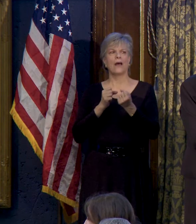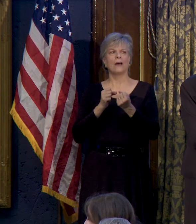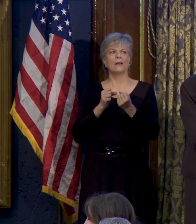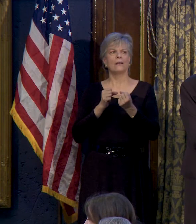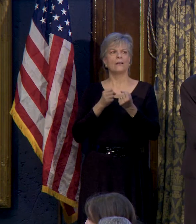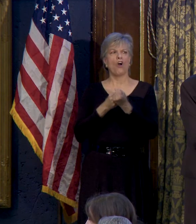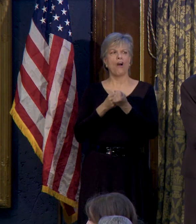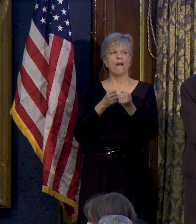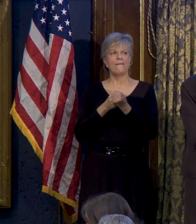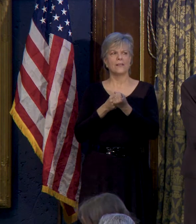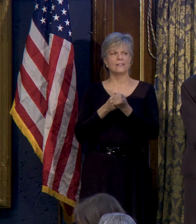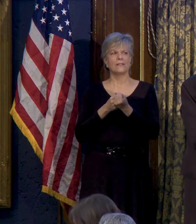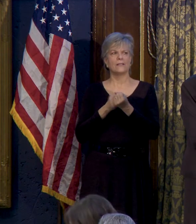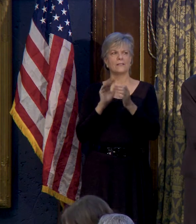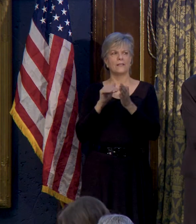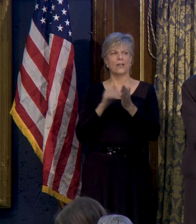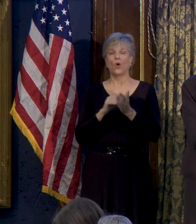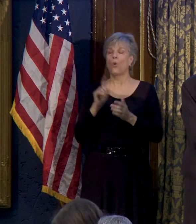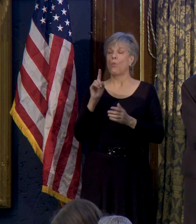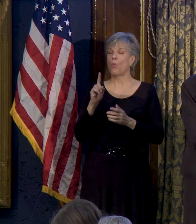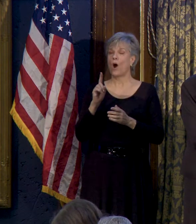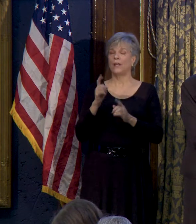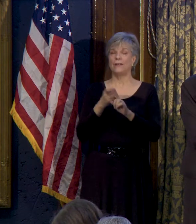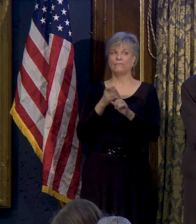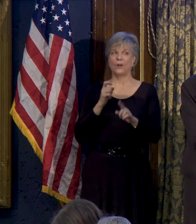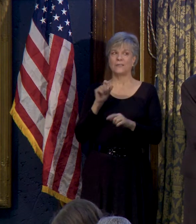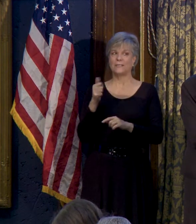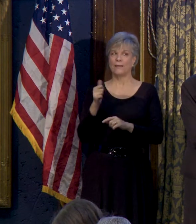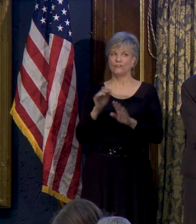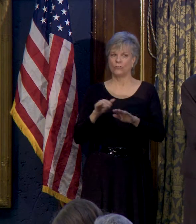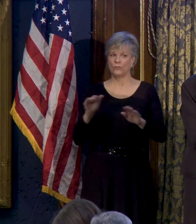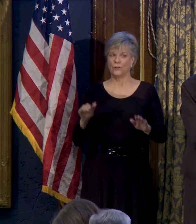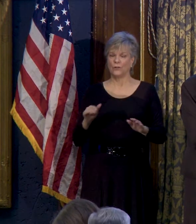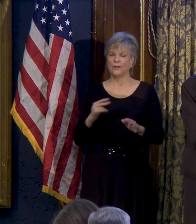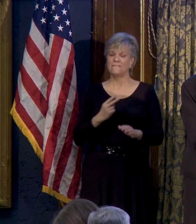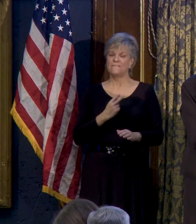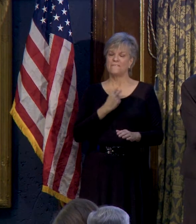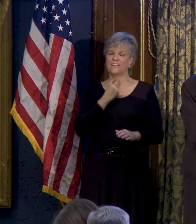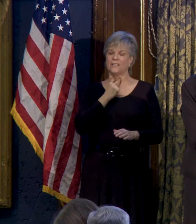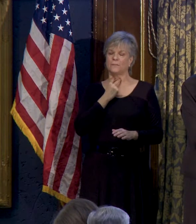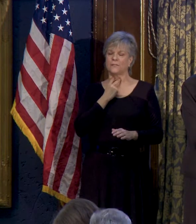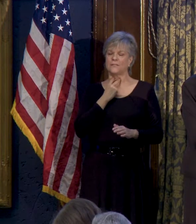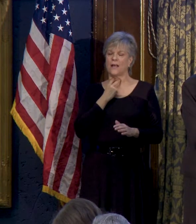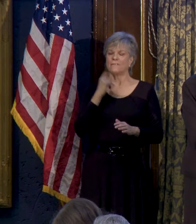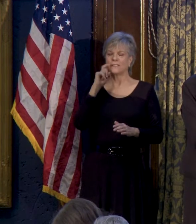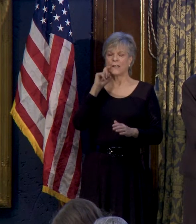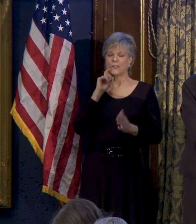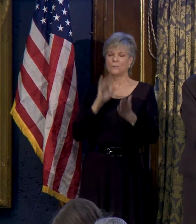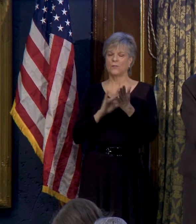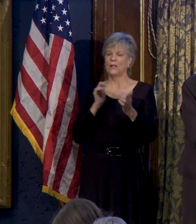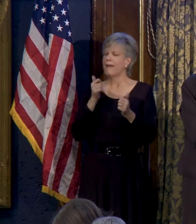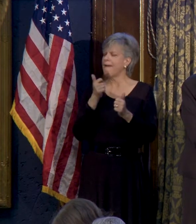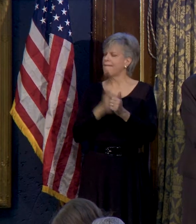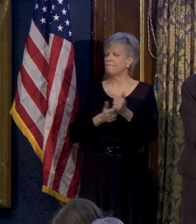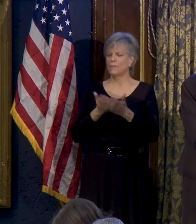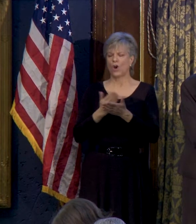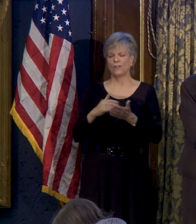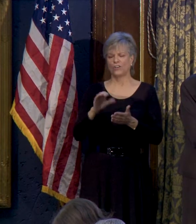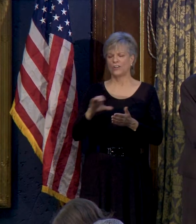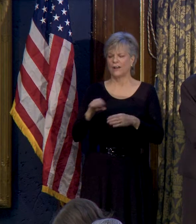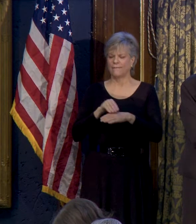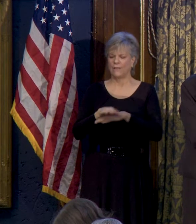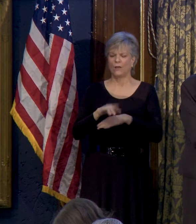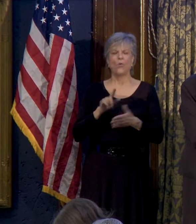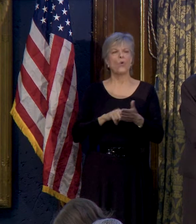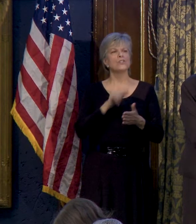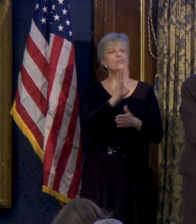One in ten children are victims of sexual abuse. In every corner of Cook County is affected. What